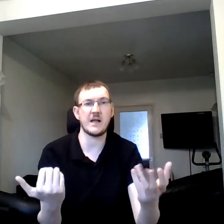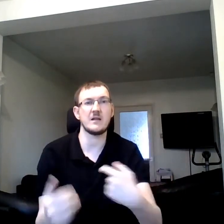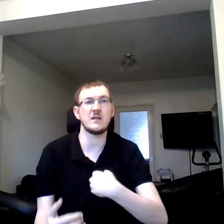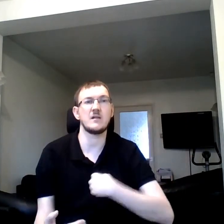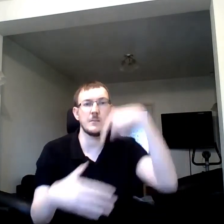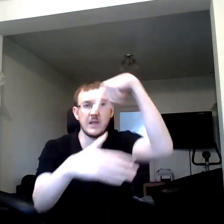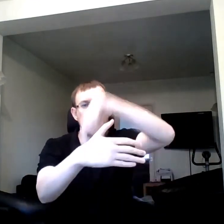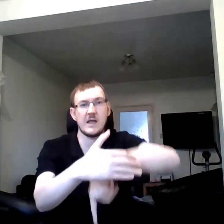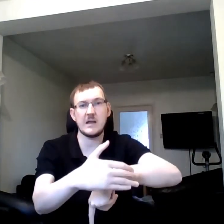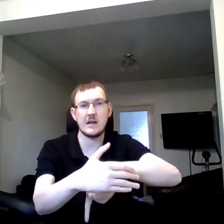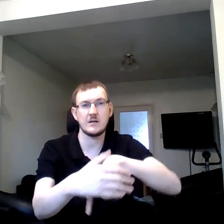beckoned me in.